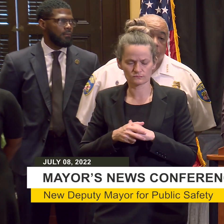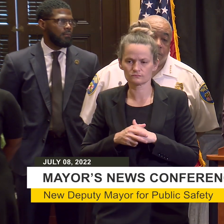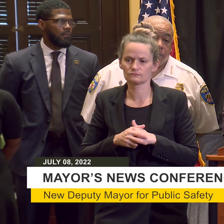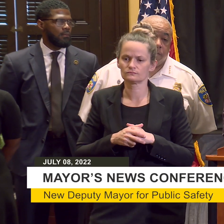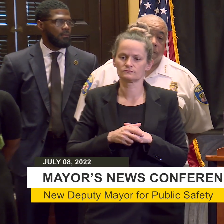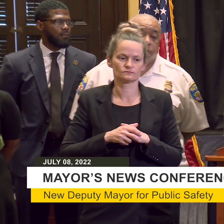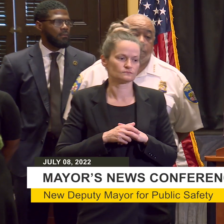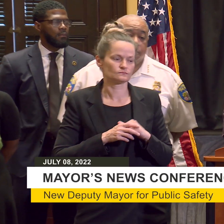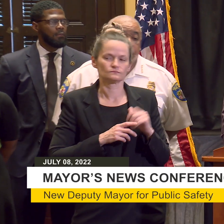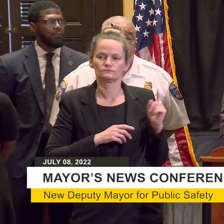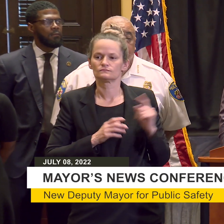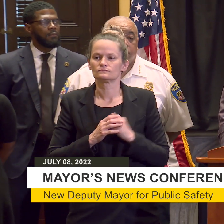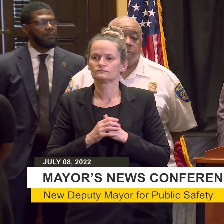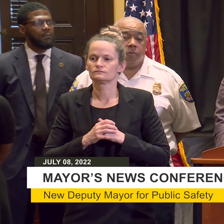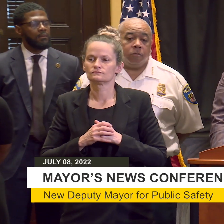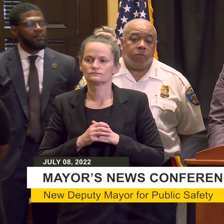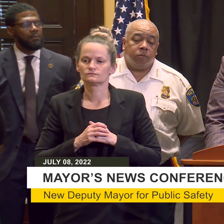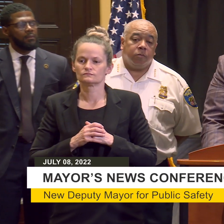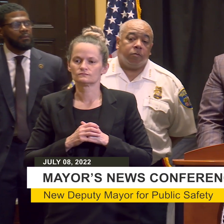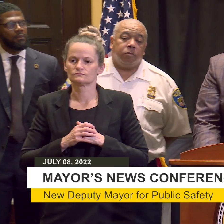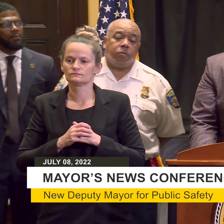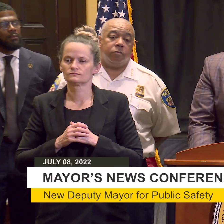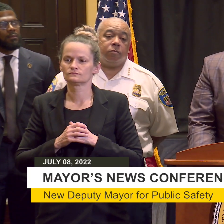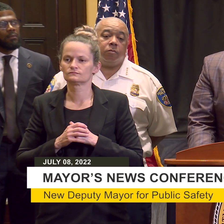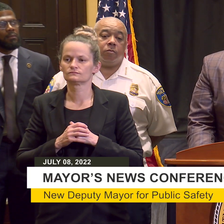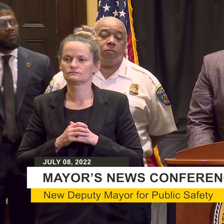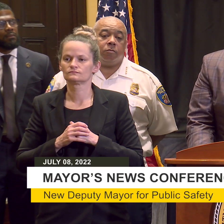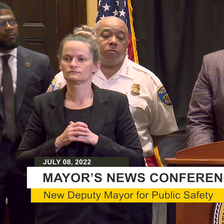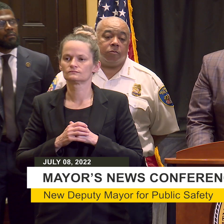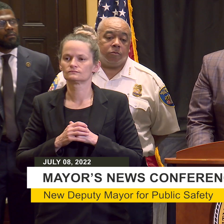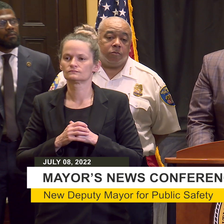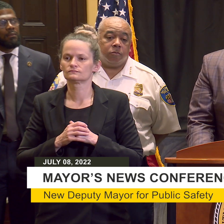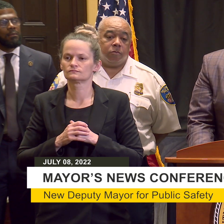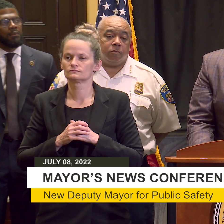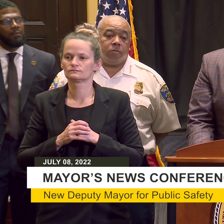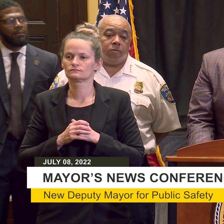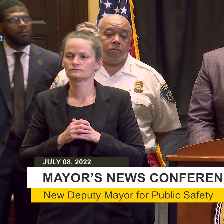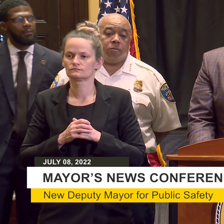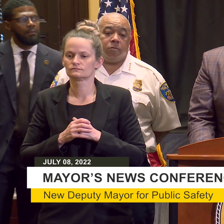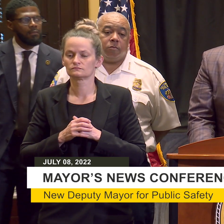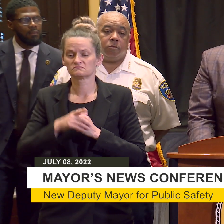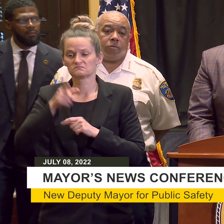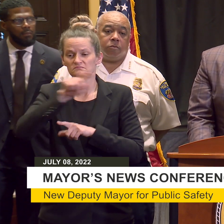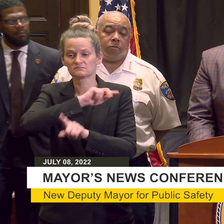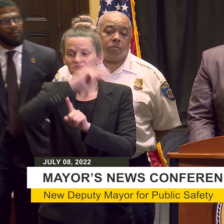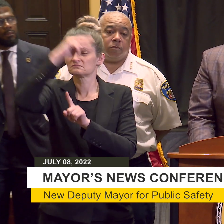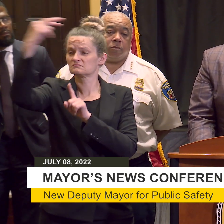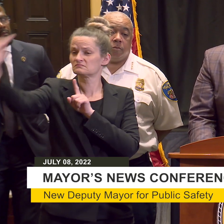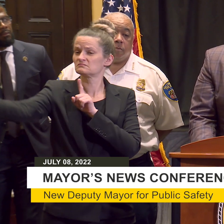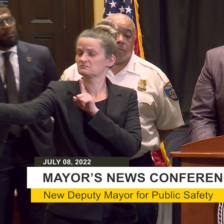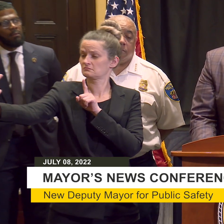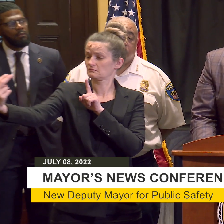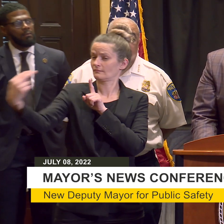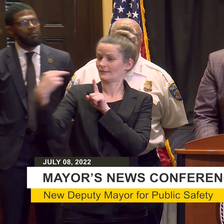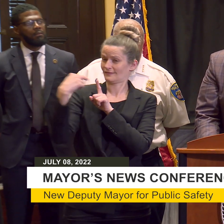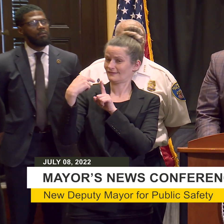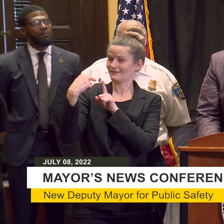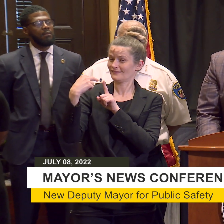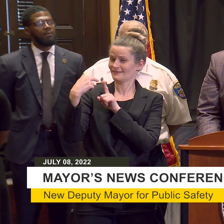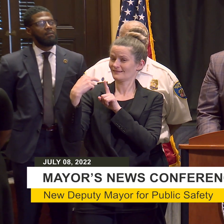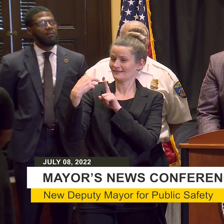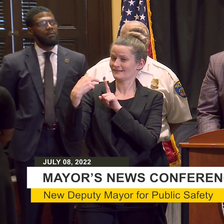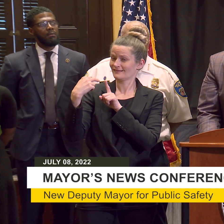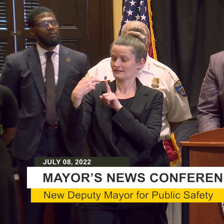Yes, sir. Thank you, Mr. Mayor. I was an outsider looking in when I made prior comments.